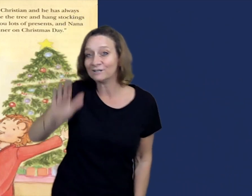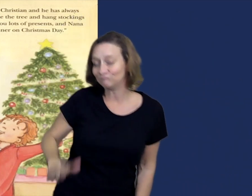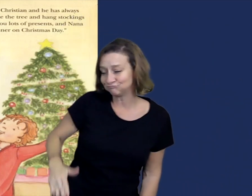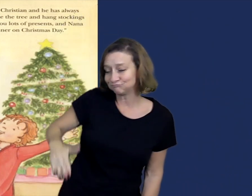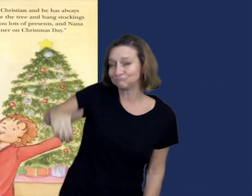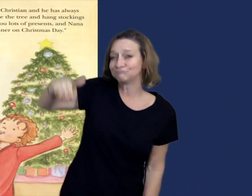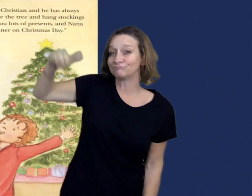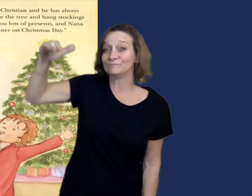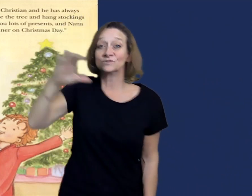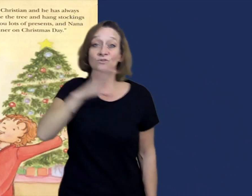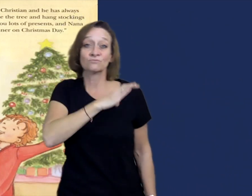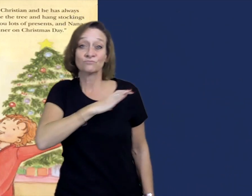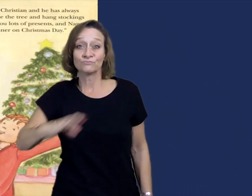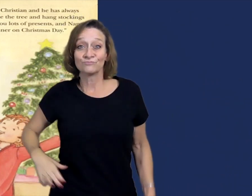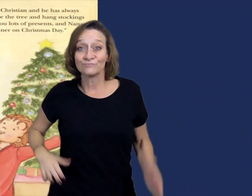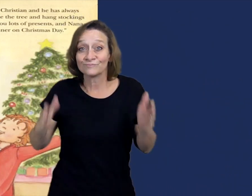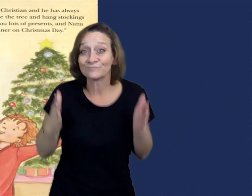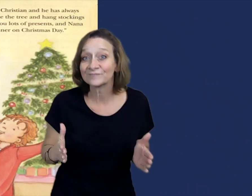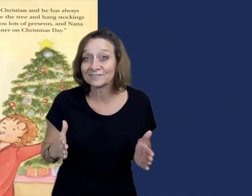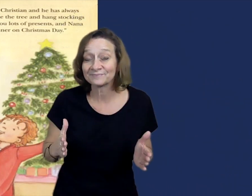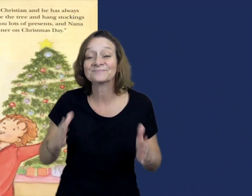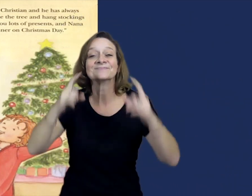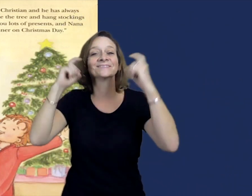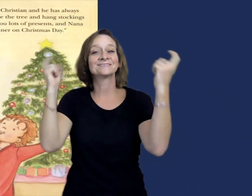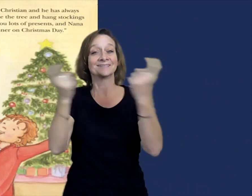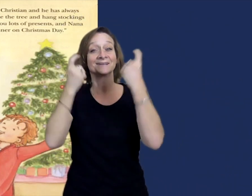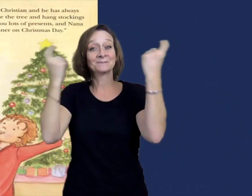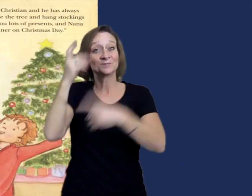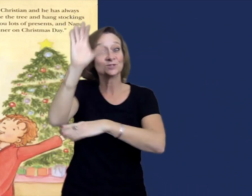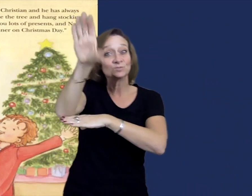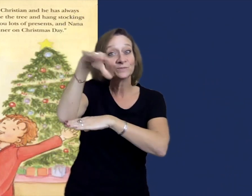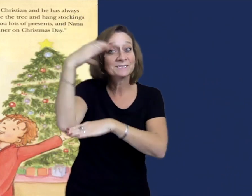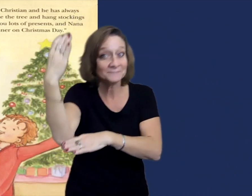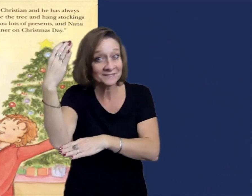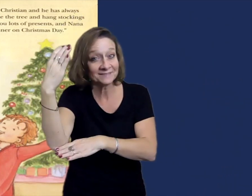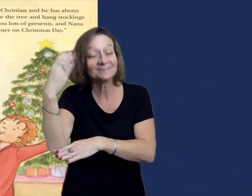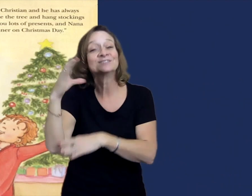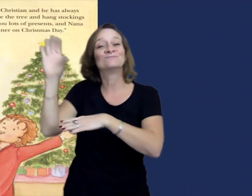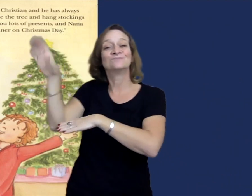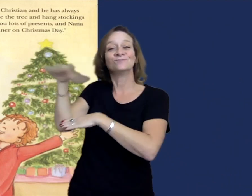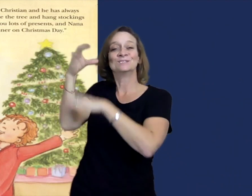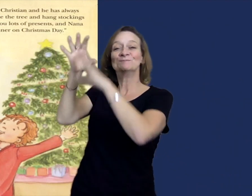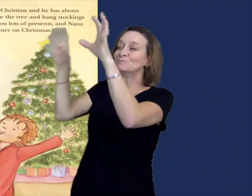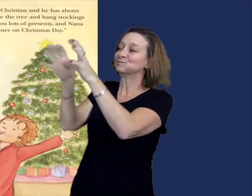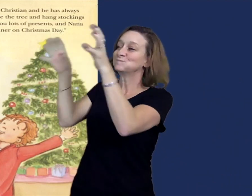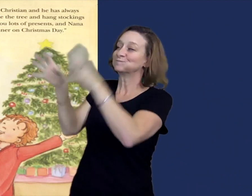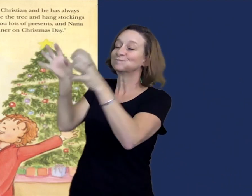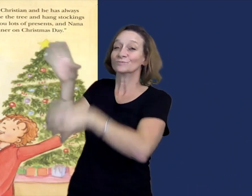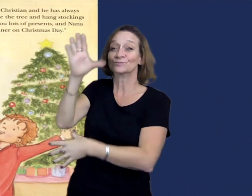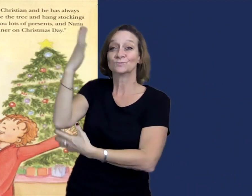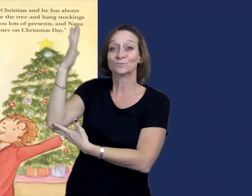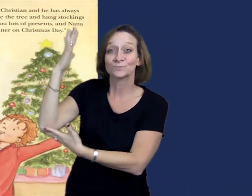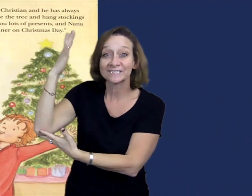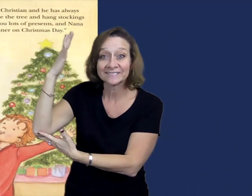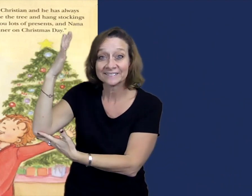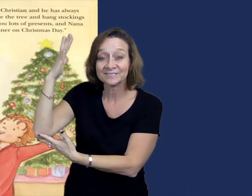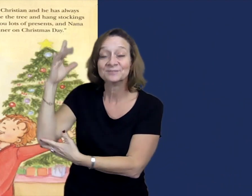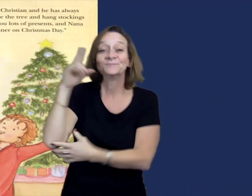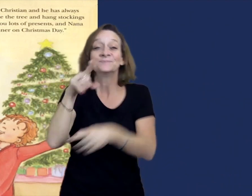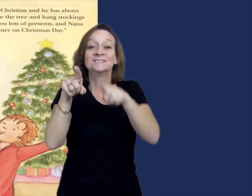Your dad is Christian, and he has always celebrated Christmas. We decorate the tree and hang stockings